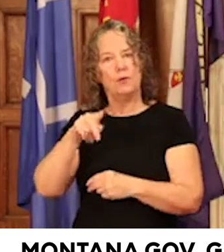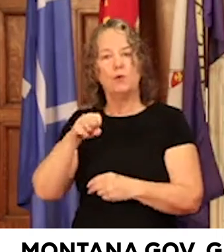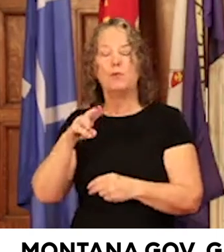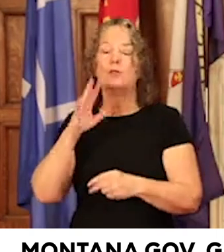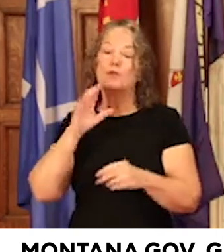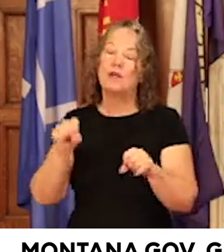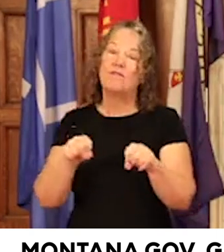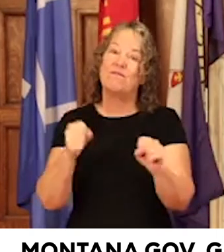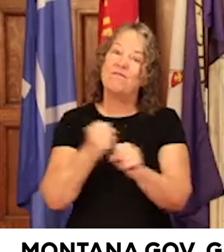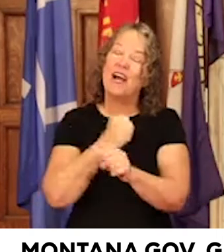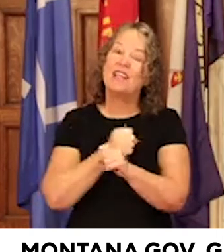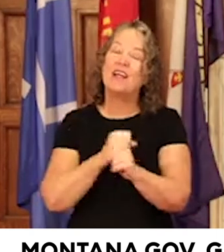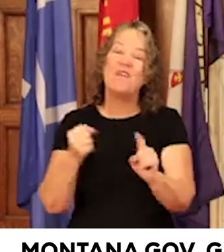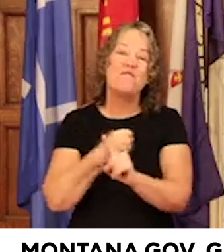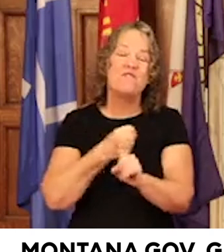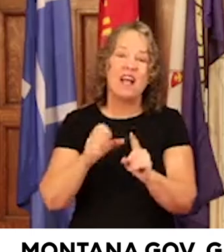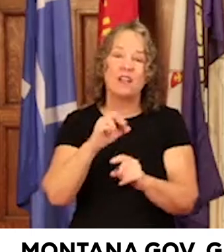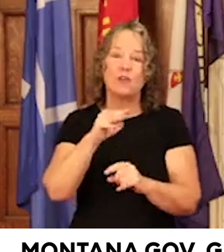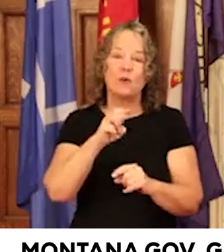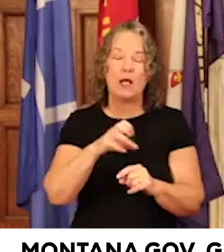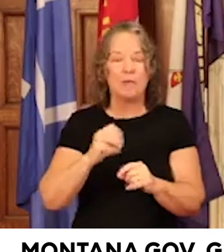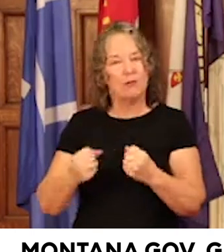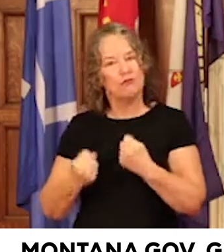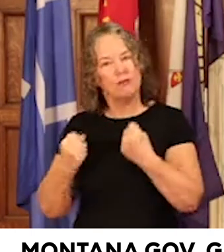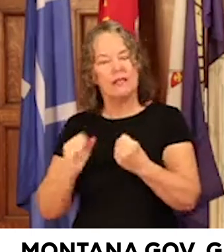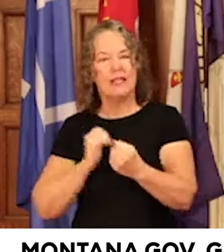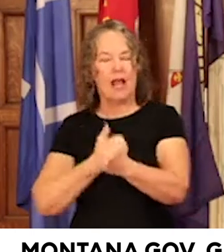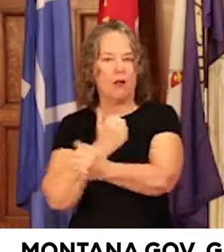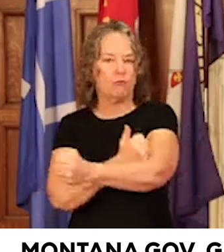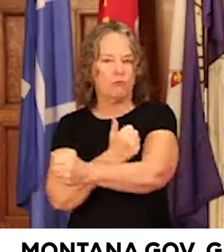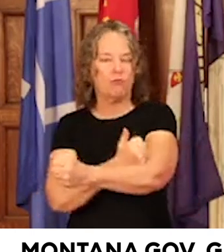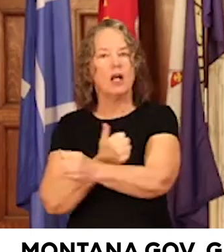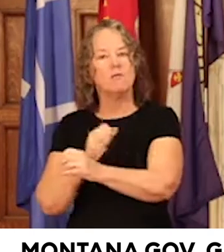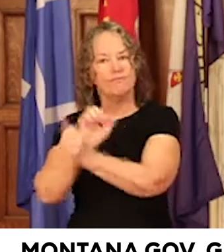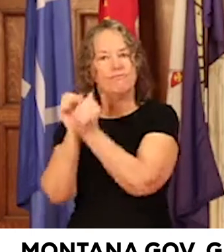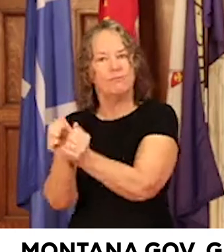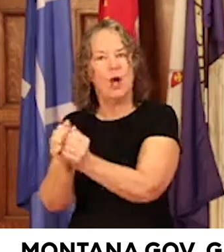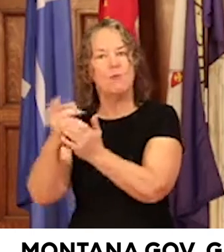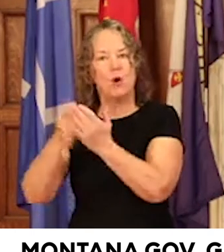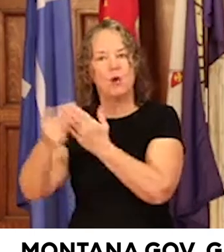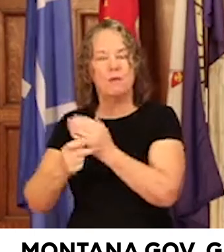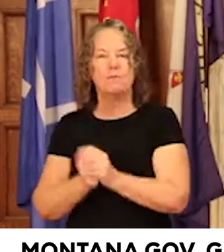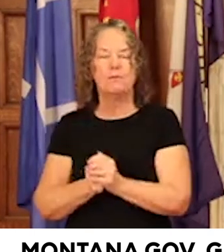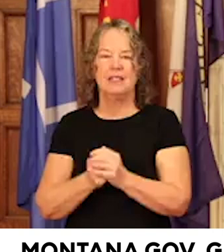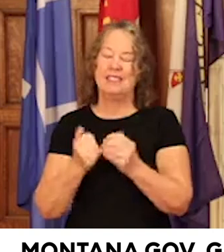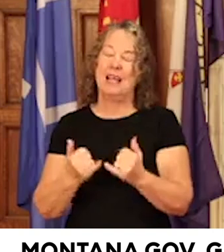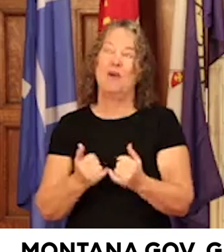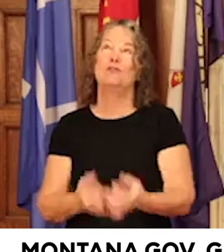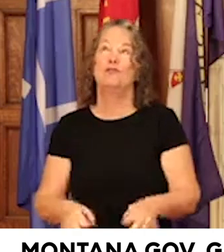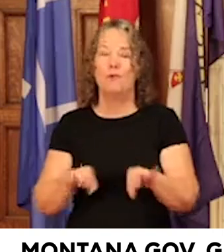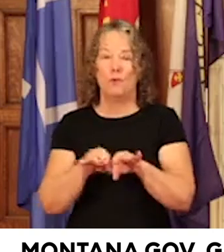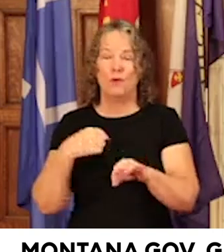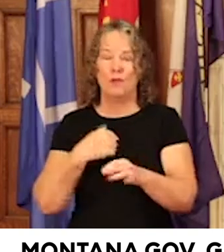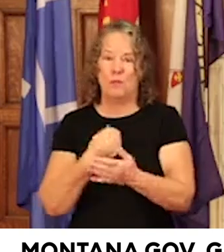and strengthen our drug interdiction programs. Now more than ever, it's critical that we properly